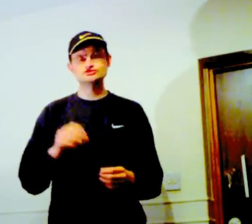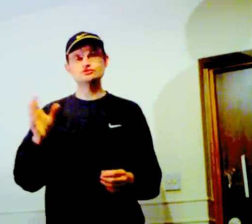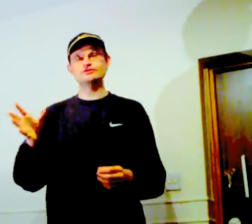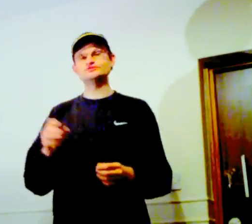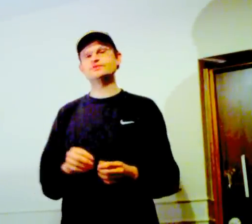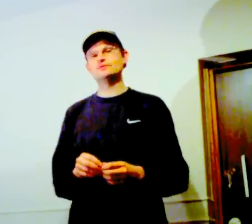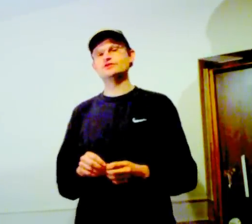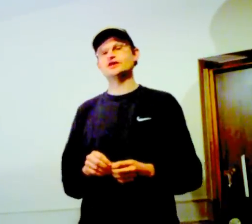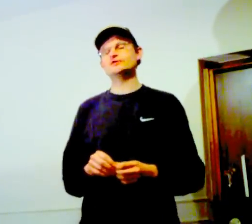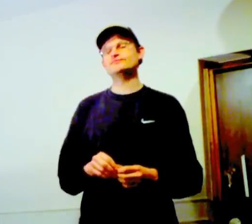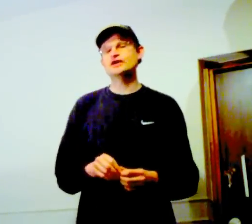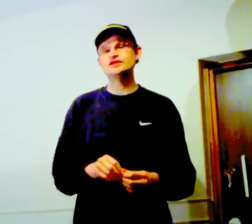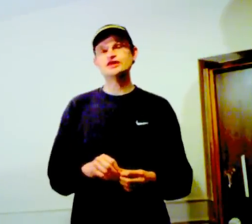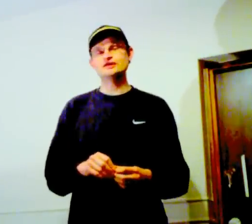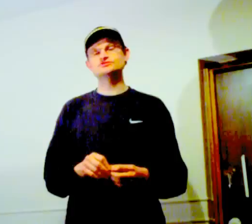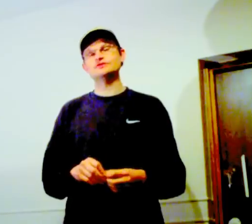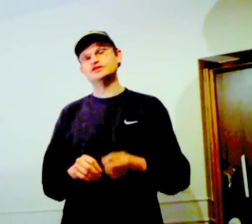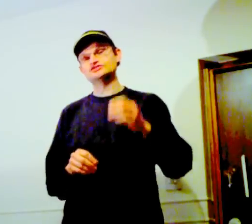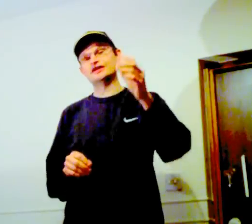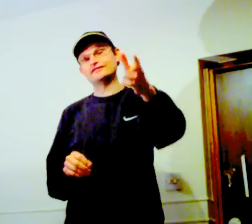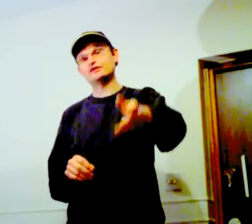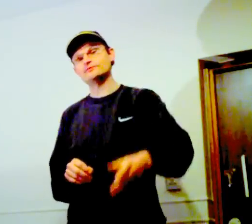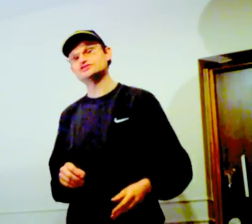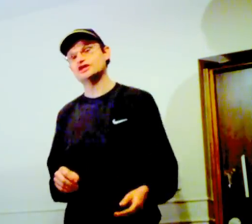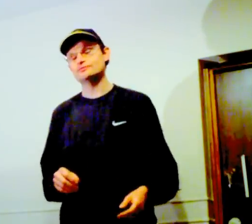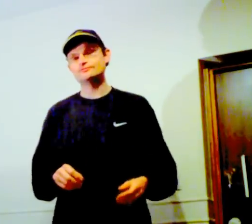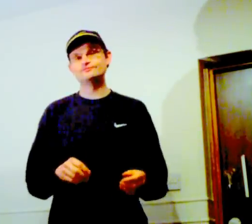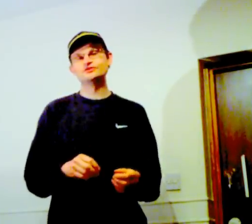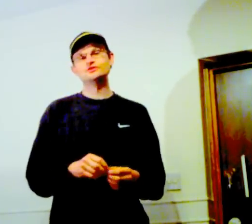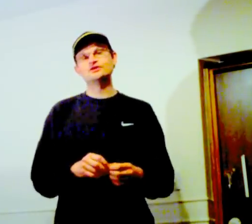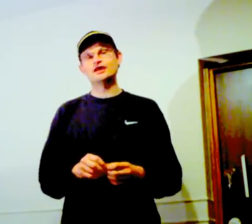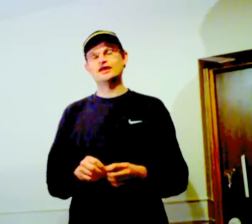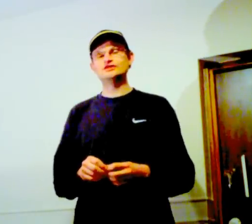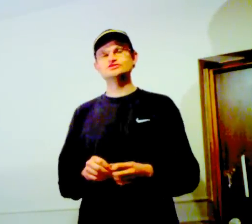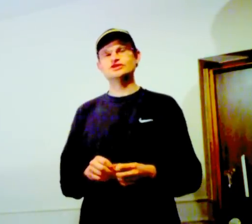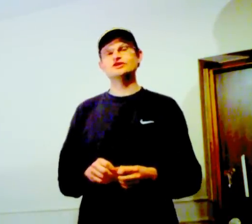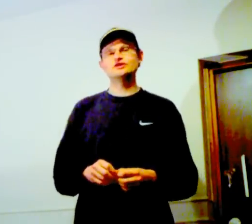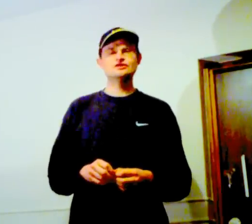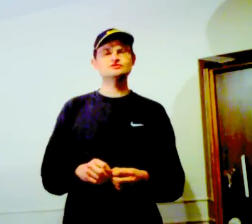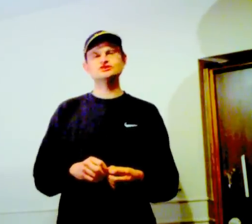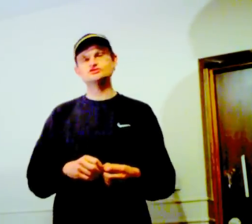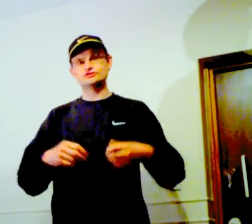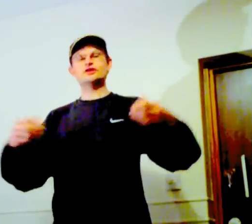was doing this pub gig and he came to me and he sat down at my table. And he says, okay,